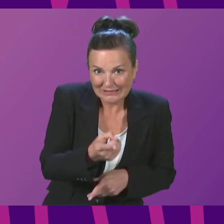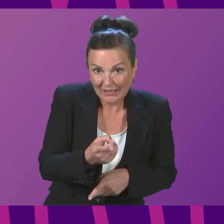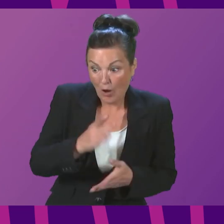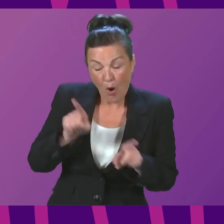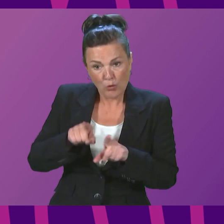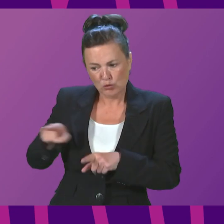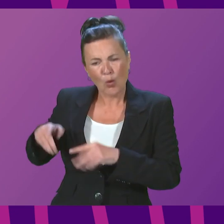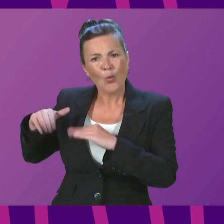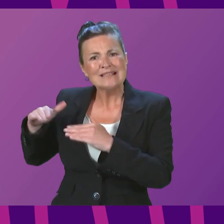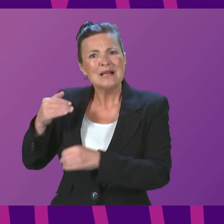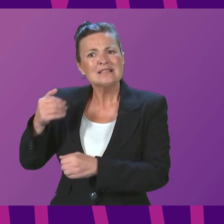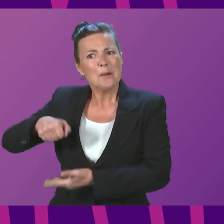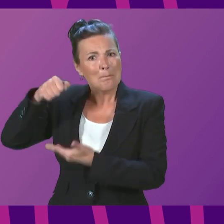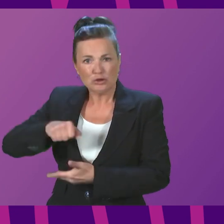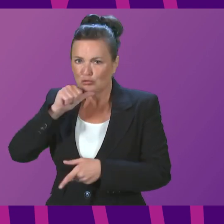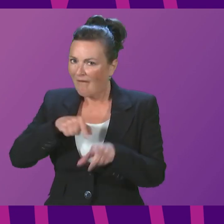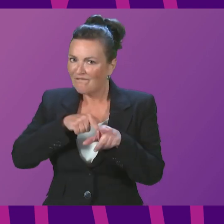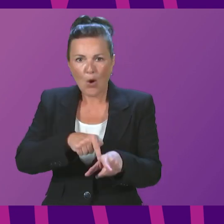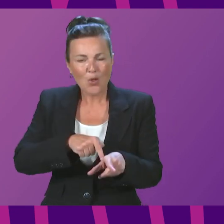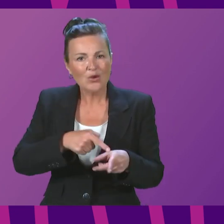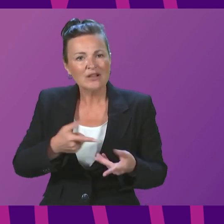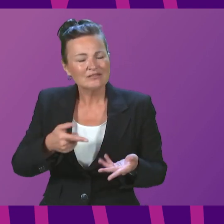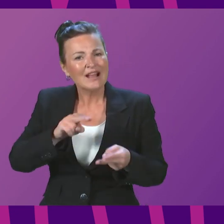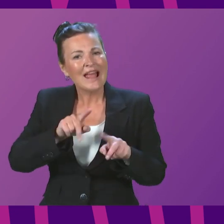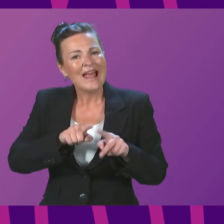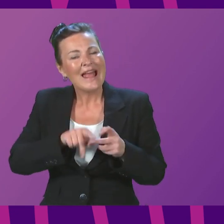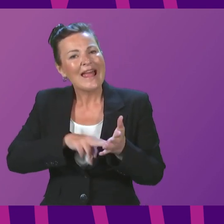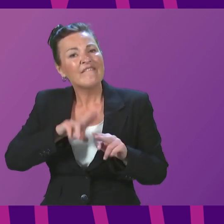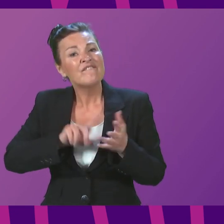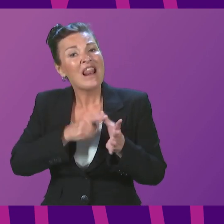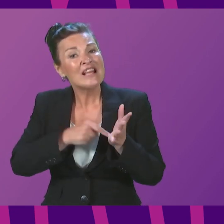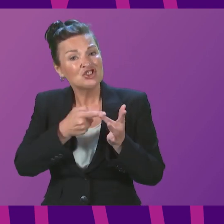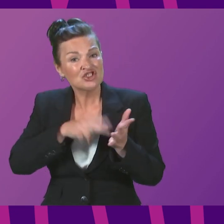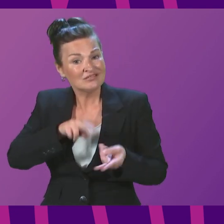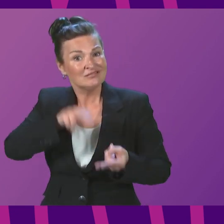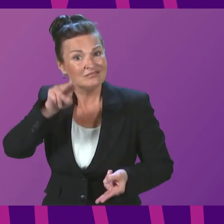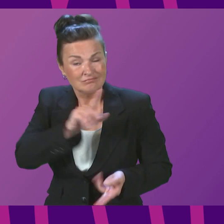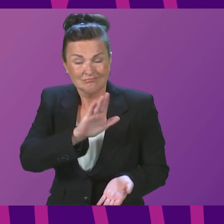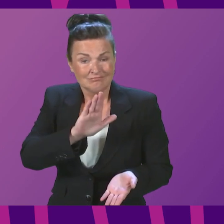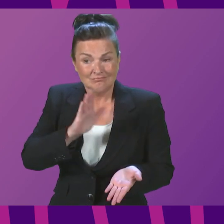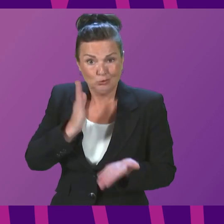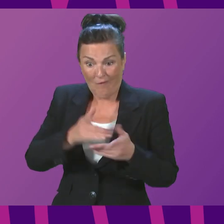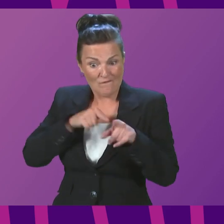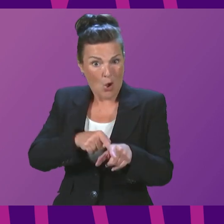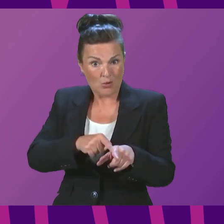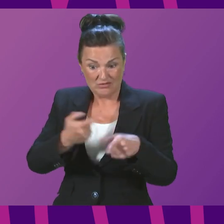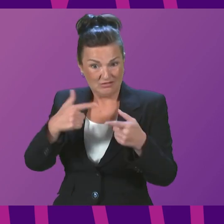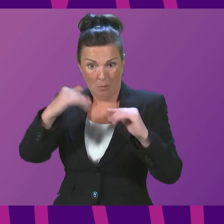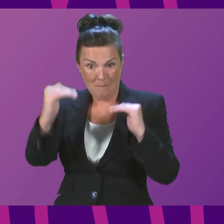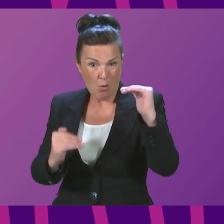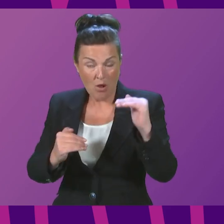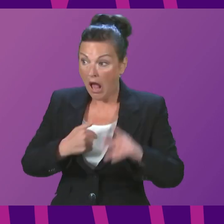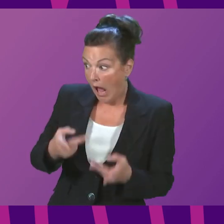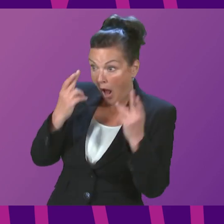pace with inflation. So if Douglas Ross wants more money for this Government to allocate, and I very much hope we will be in that